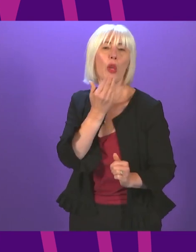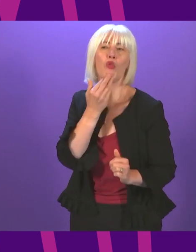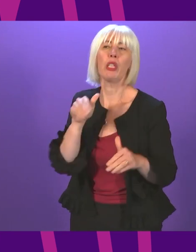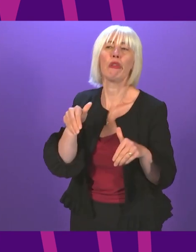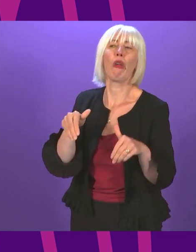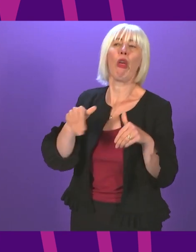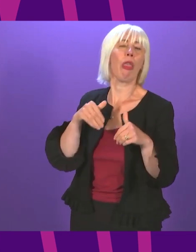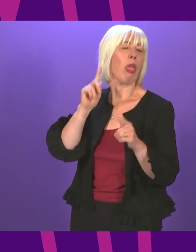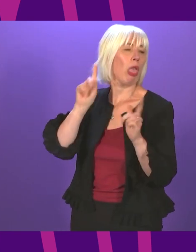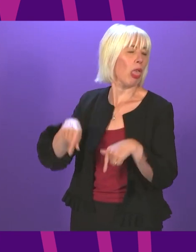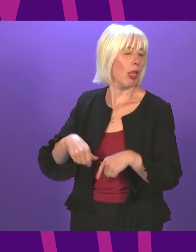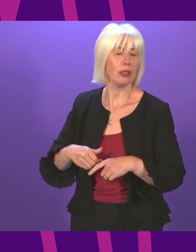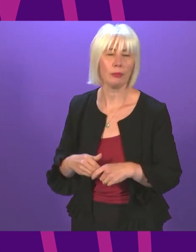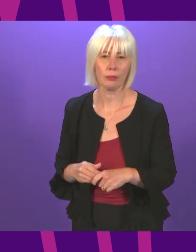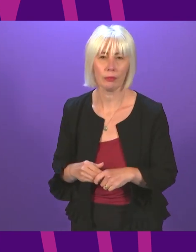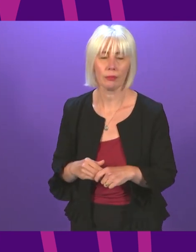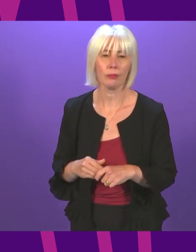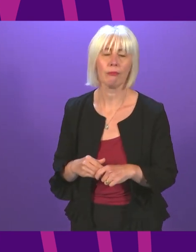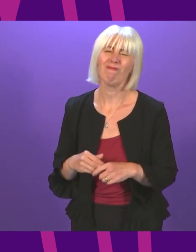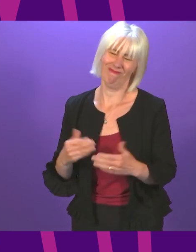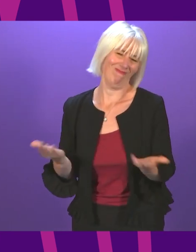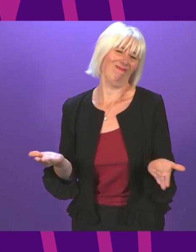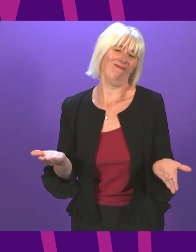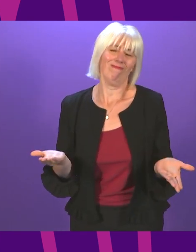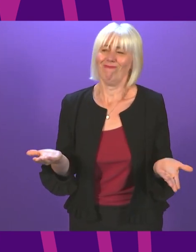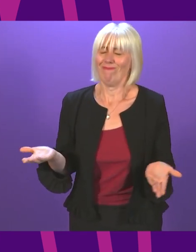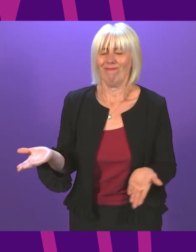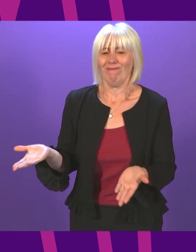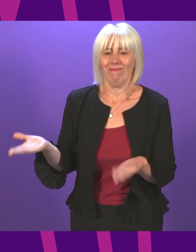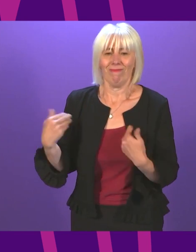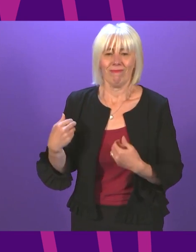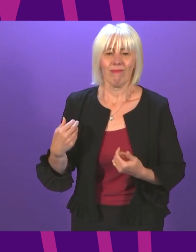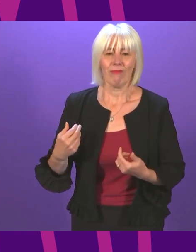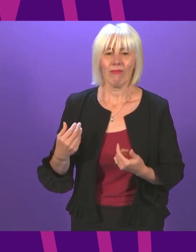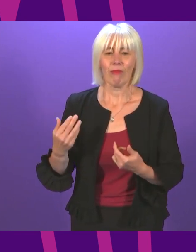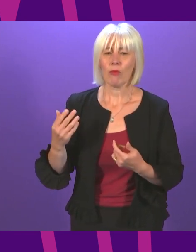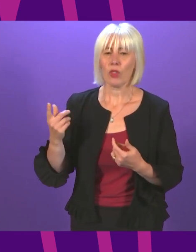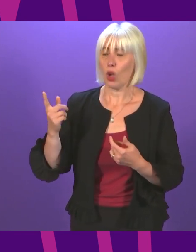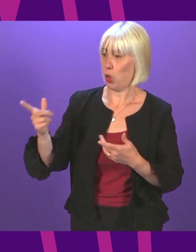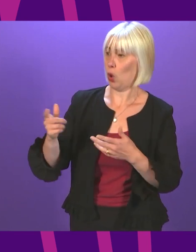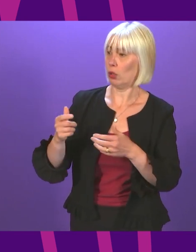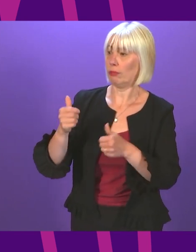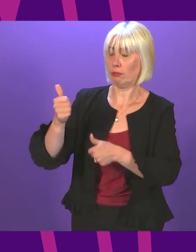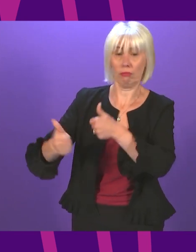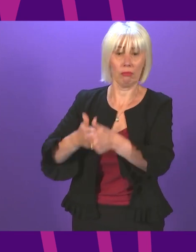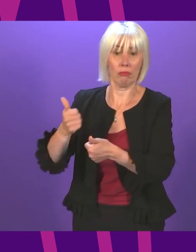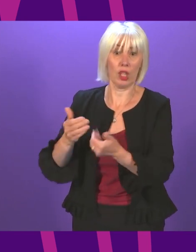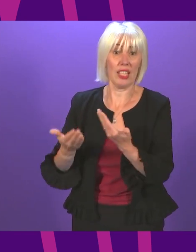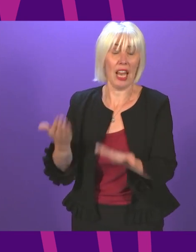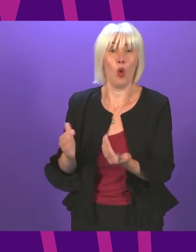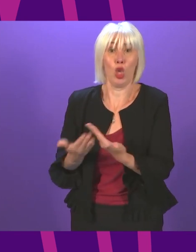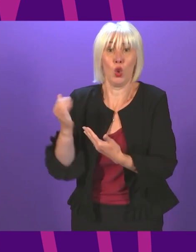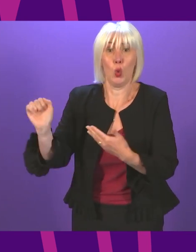First Minister. I think it's a bit rich, I have to say, from the leader, my congratulations to Alec O'Hamilton on his election as leader.